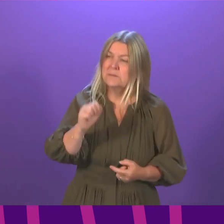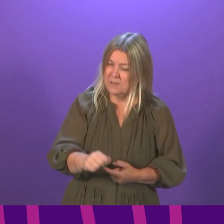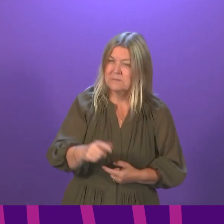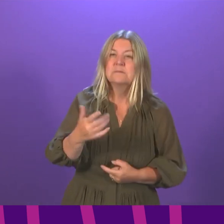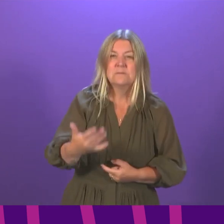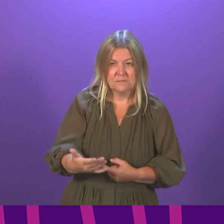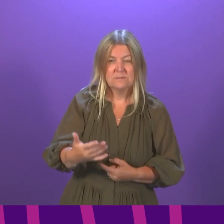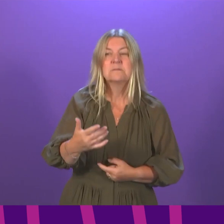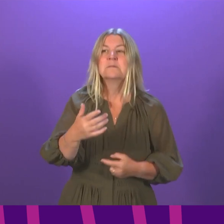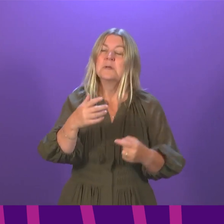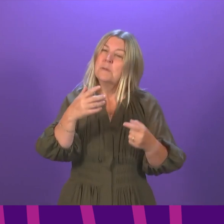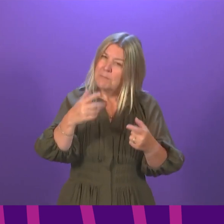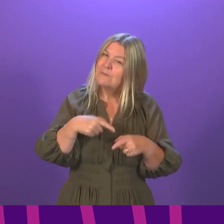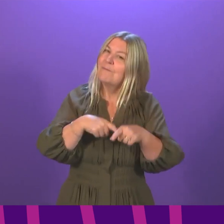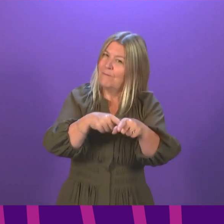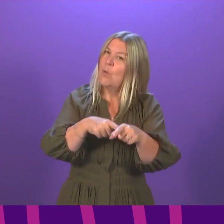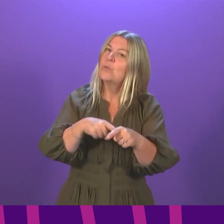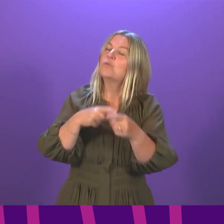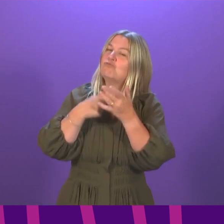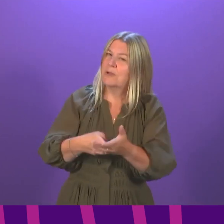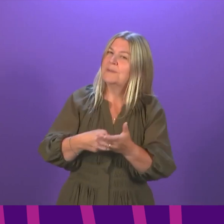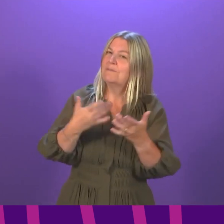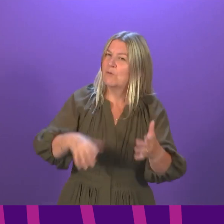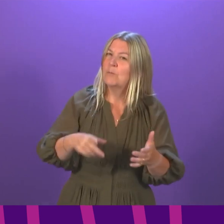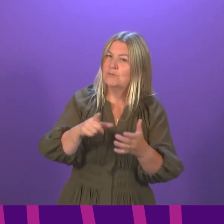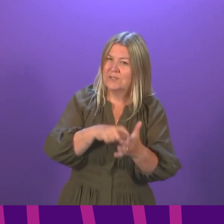in line with the JCVI recommendations.